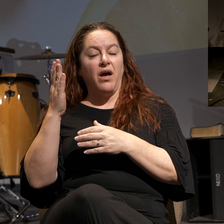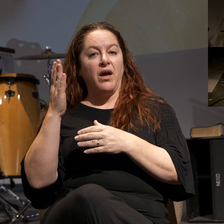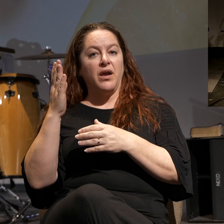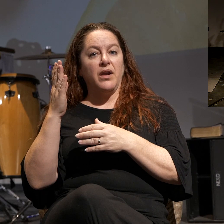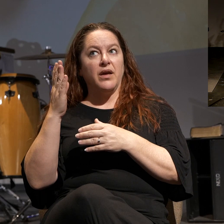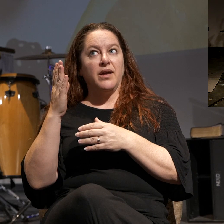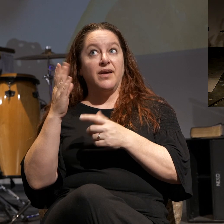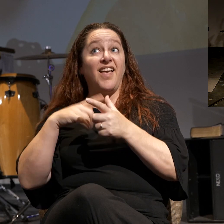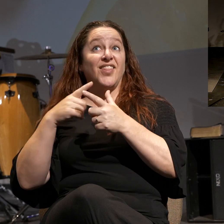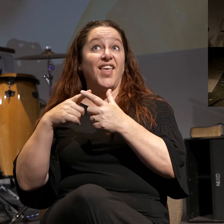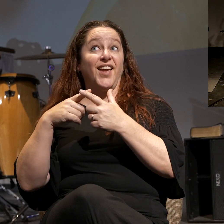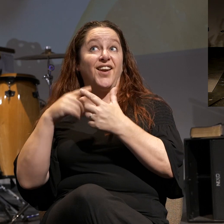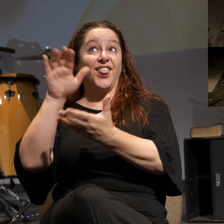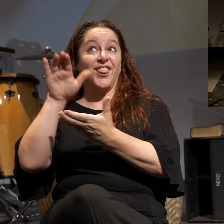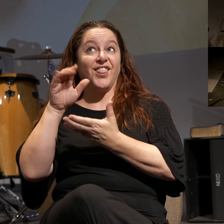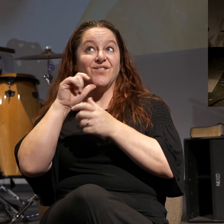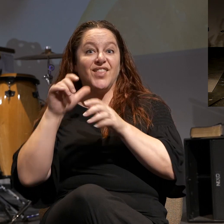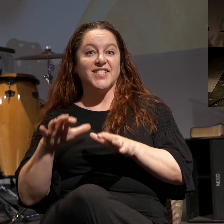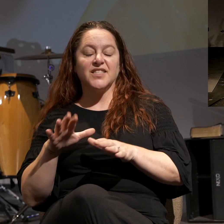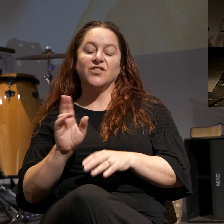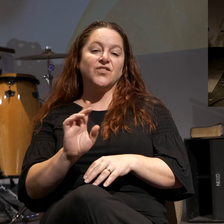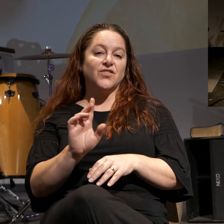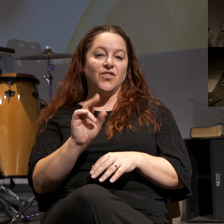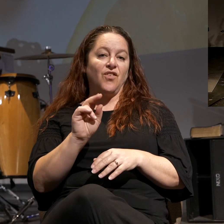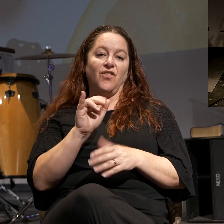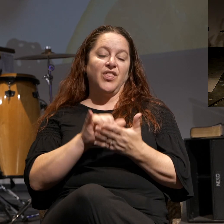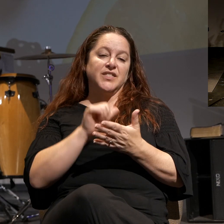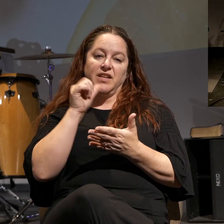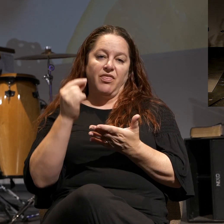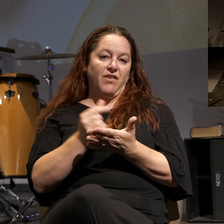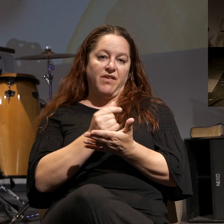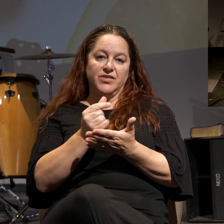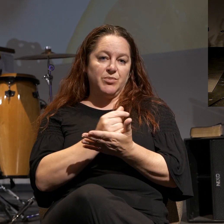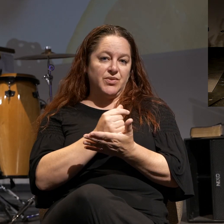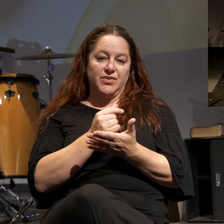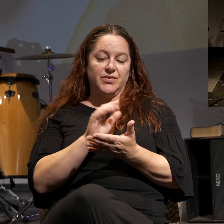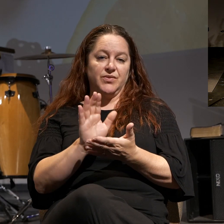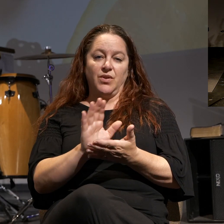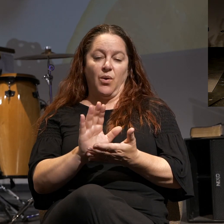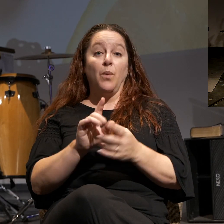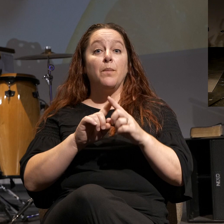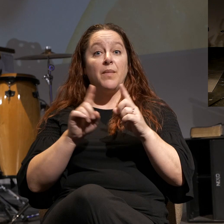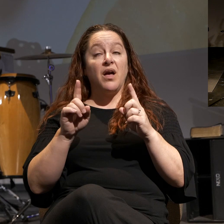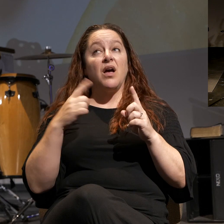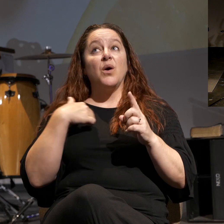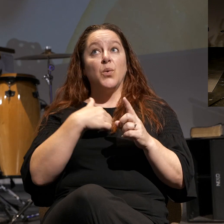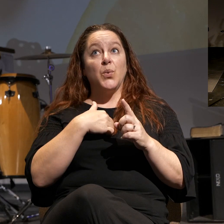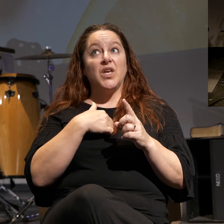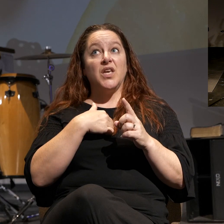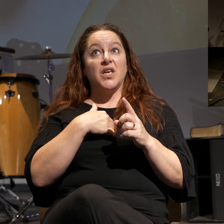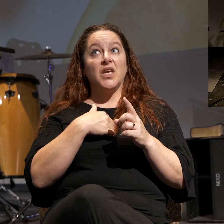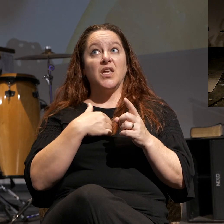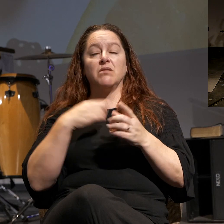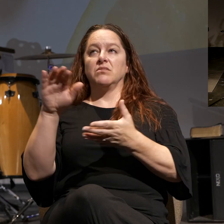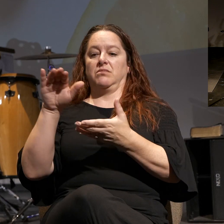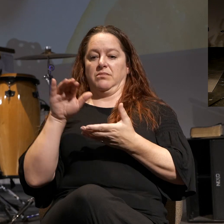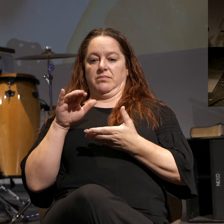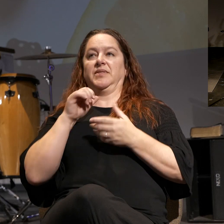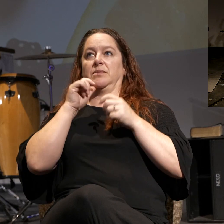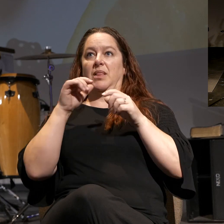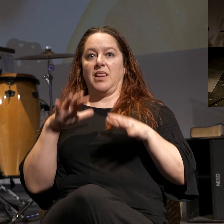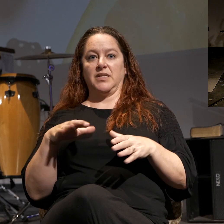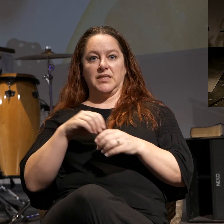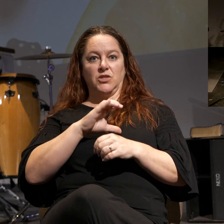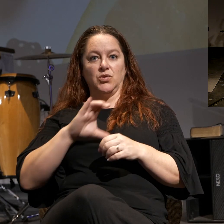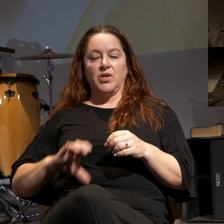to get His blessing. That's not how the gospel works. We don't obey Him to get His blessing. But we have His blessing in